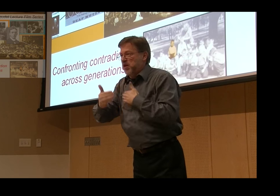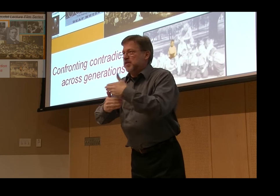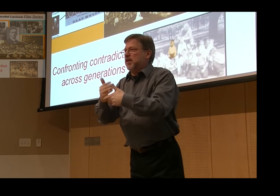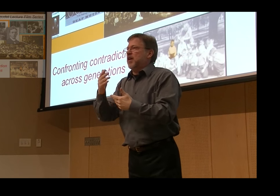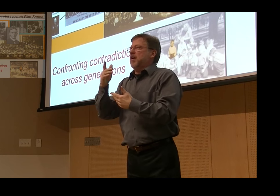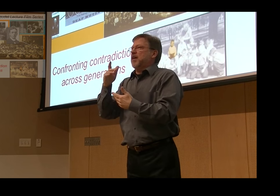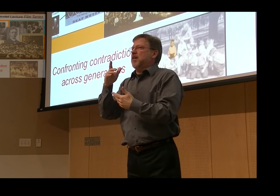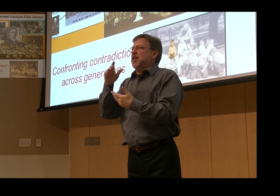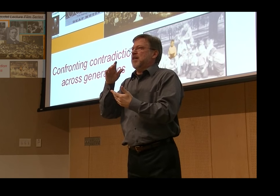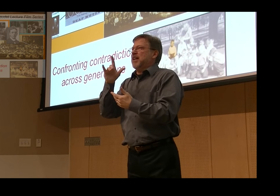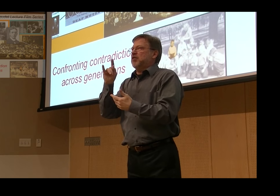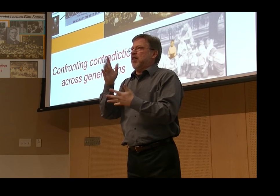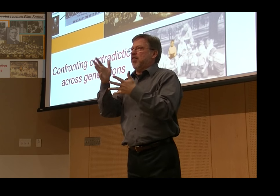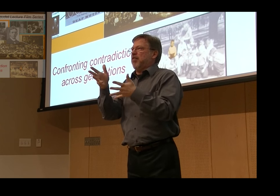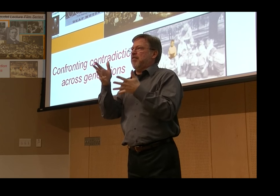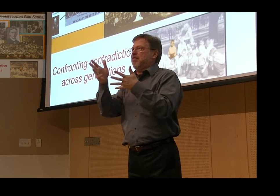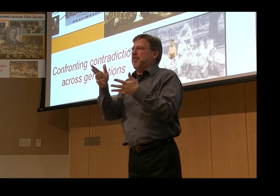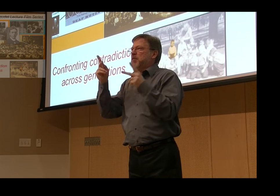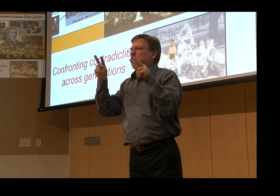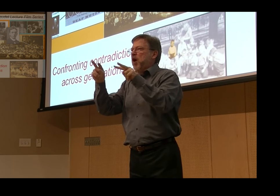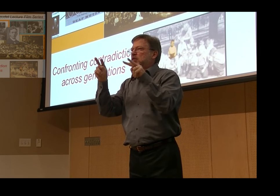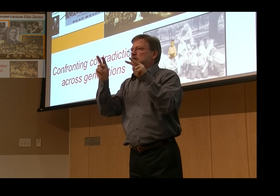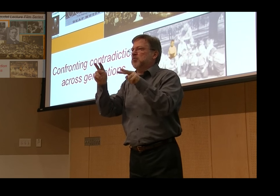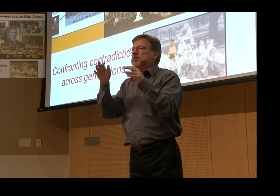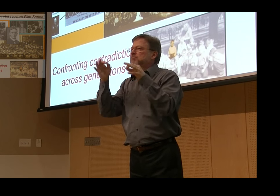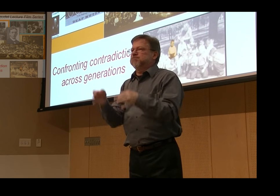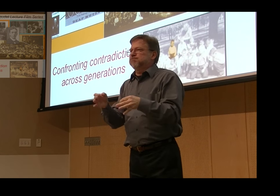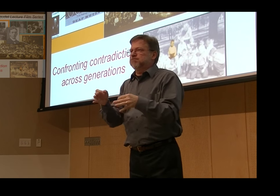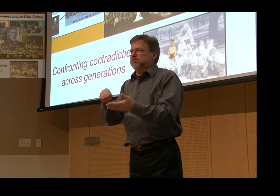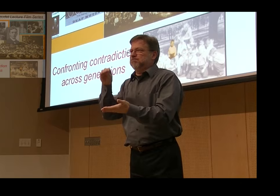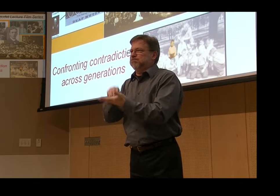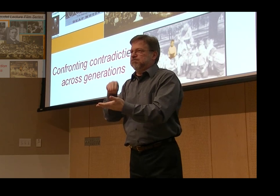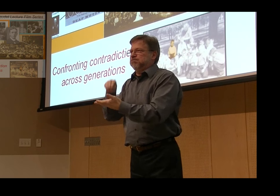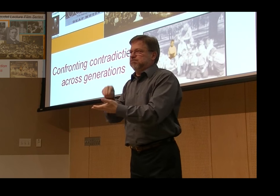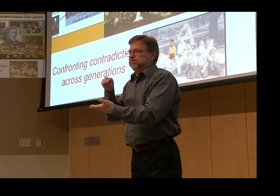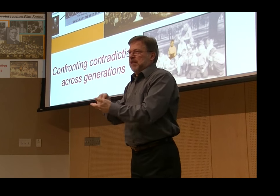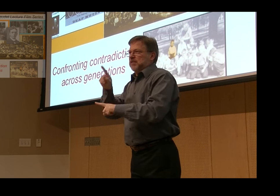mentioned the older generation, and in the process,